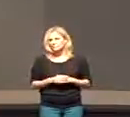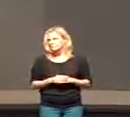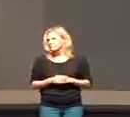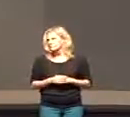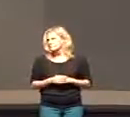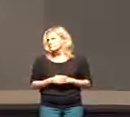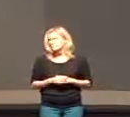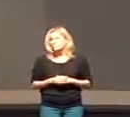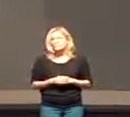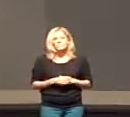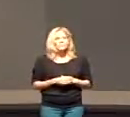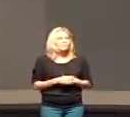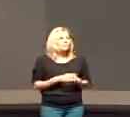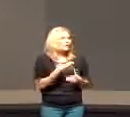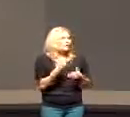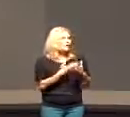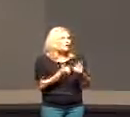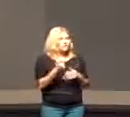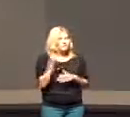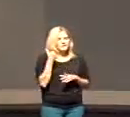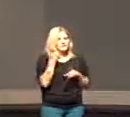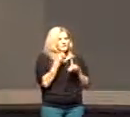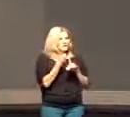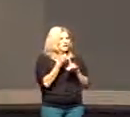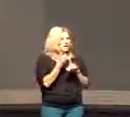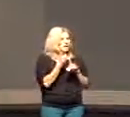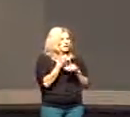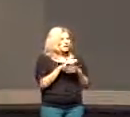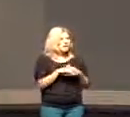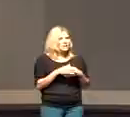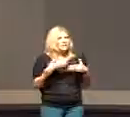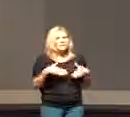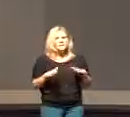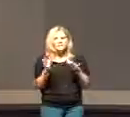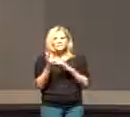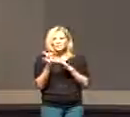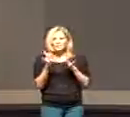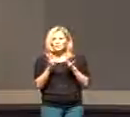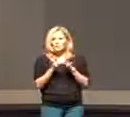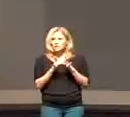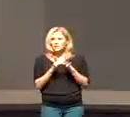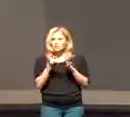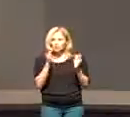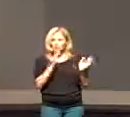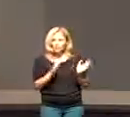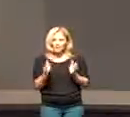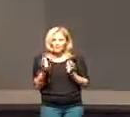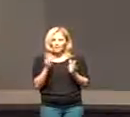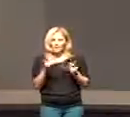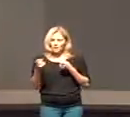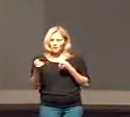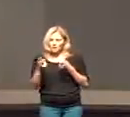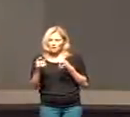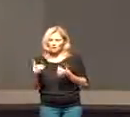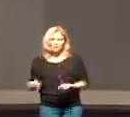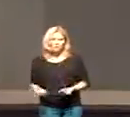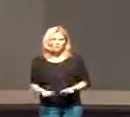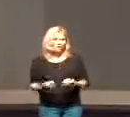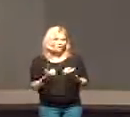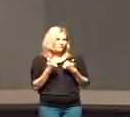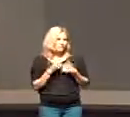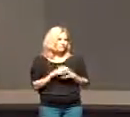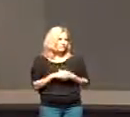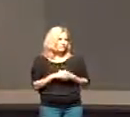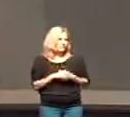part of self denial is allowing Jesus to plan out and direct our lives